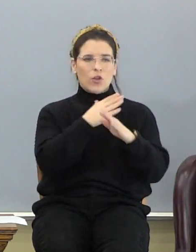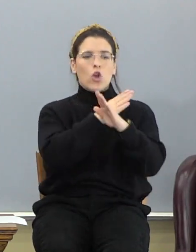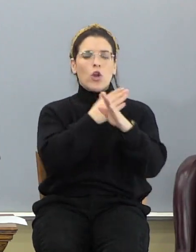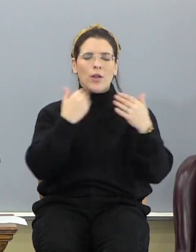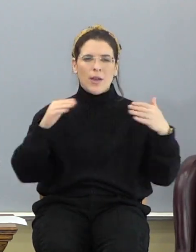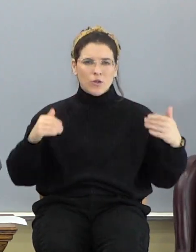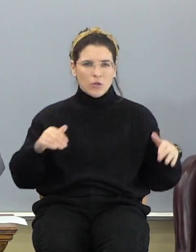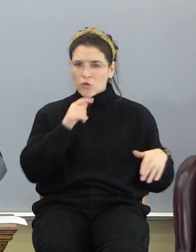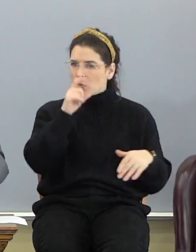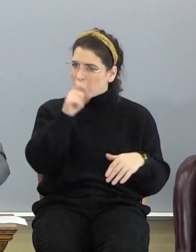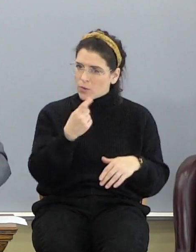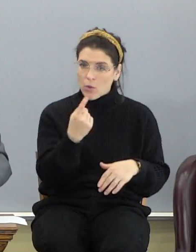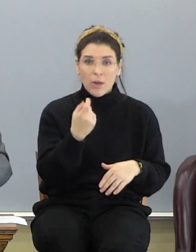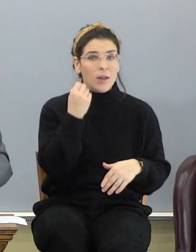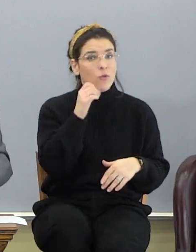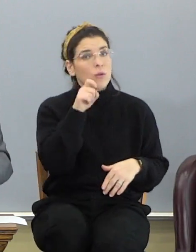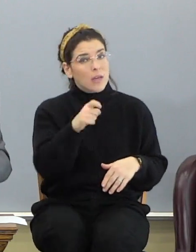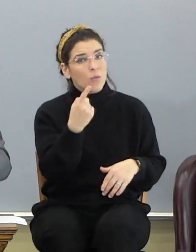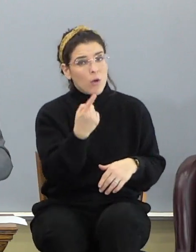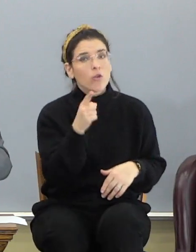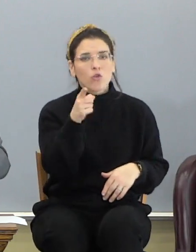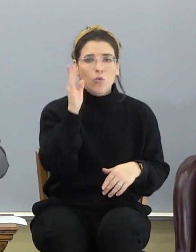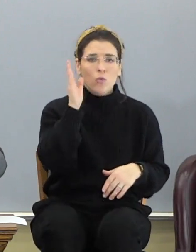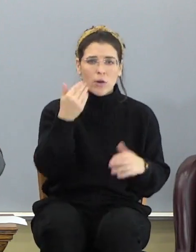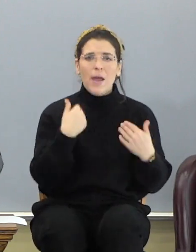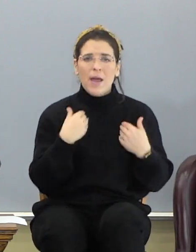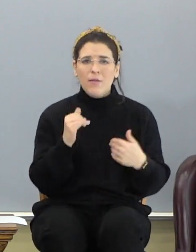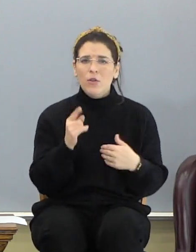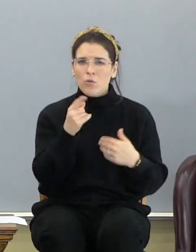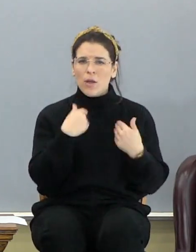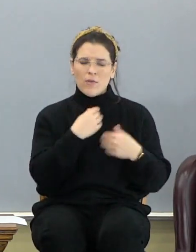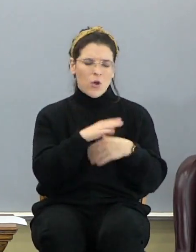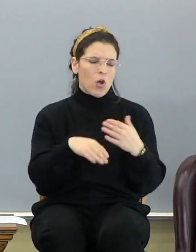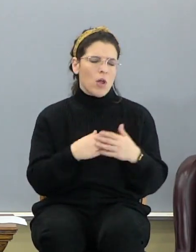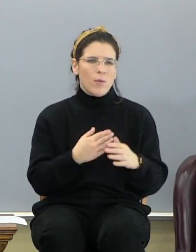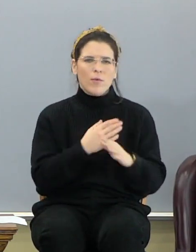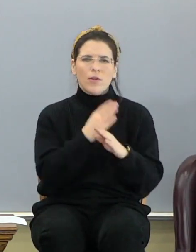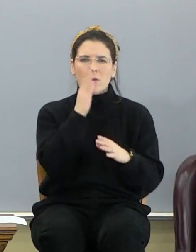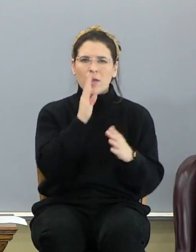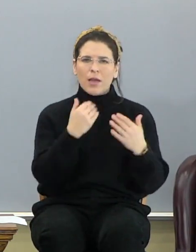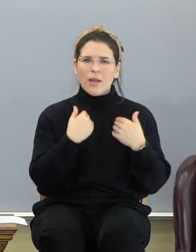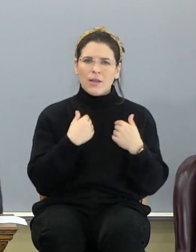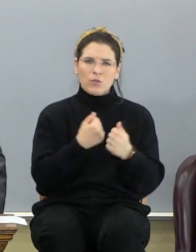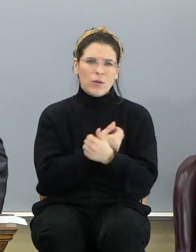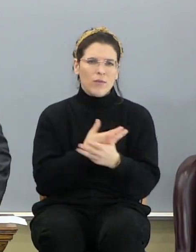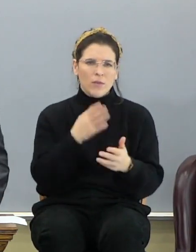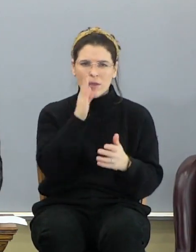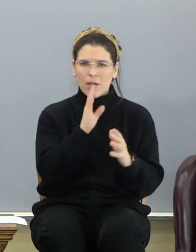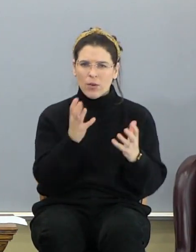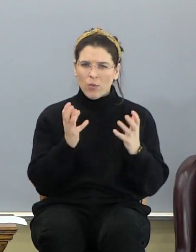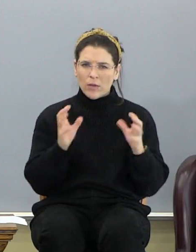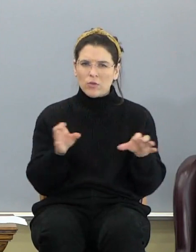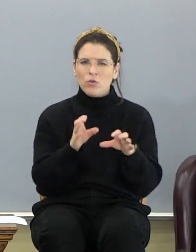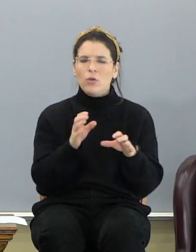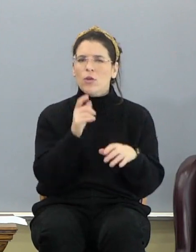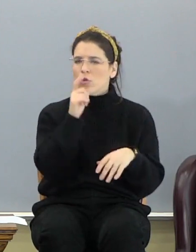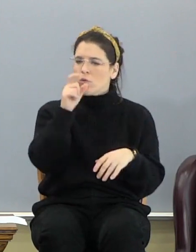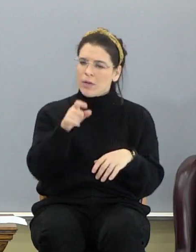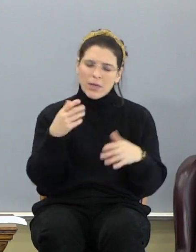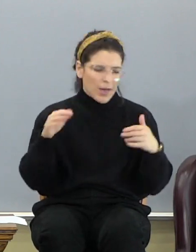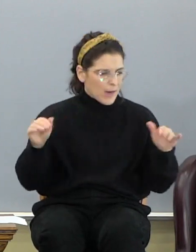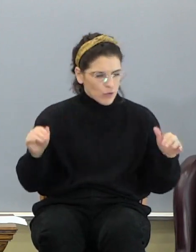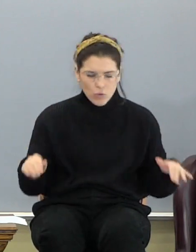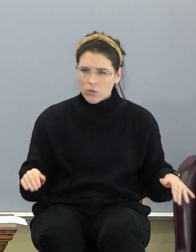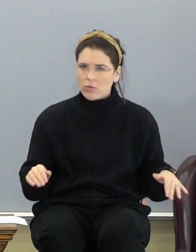If you needed it, you'd have it. You have all provisions that God has for you to do everything God has for you to do. And you don't need angels